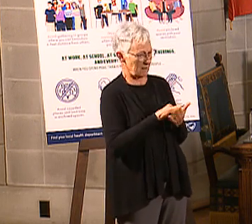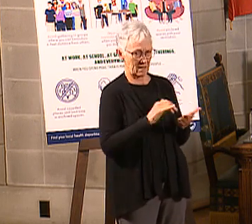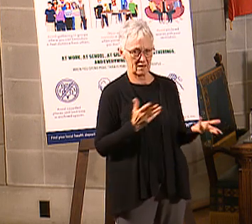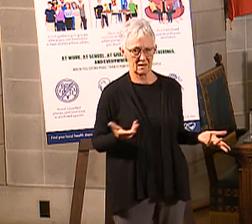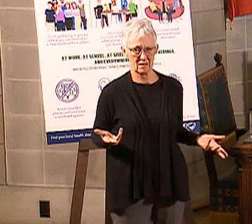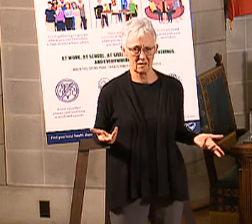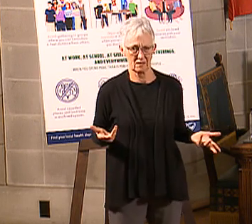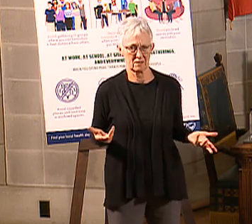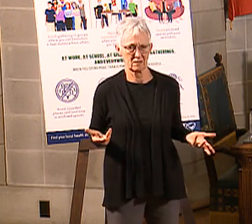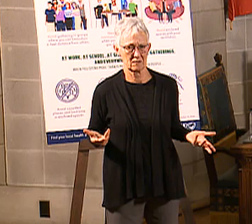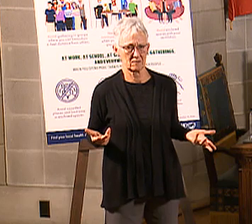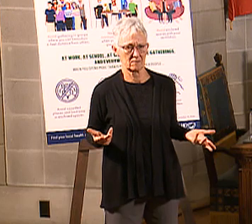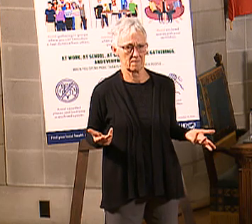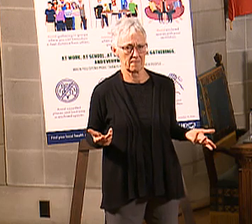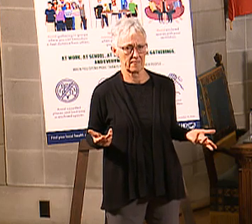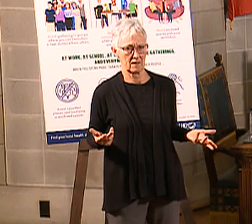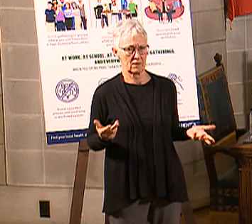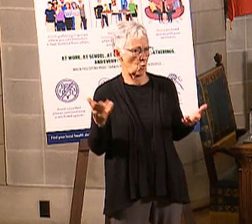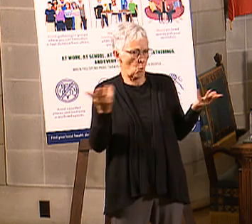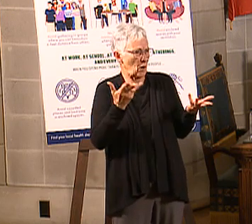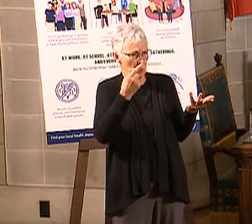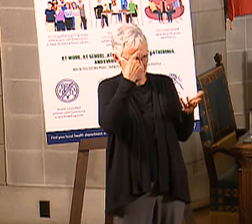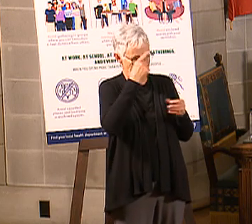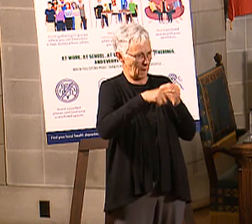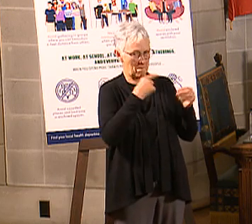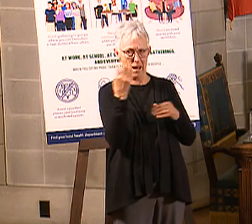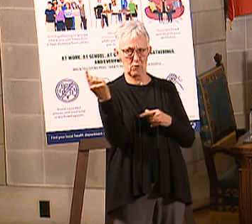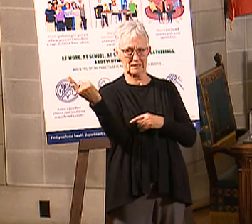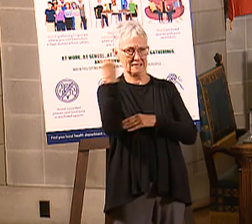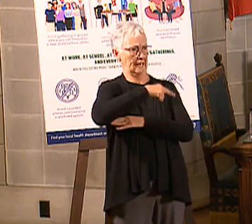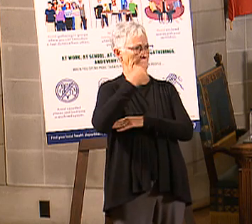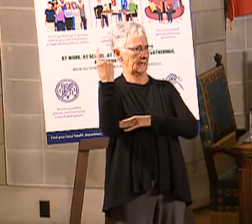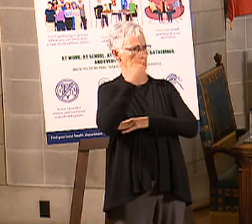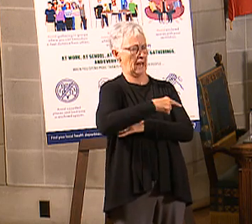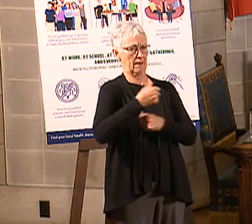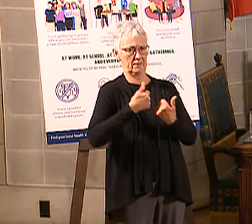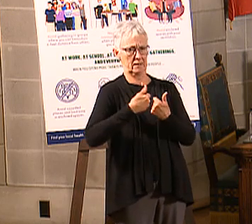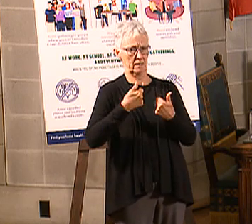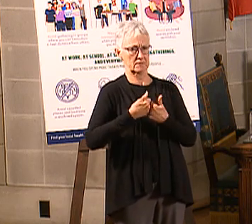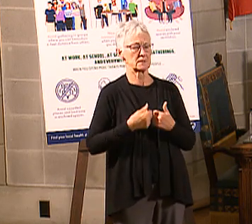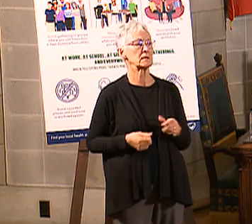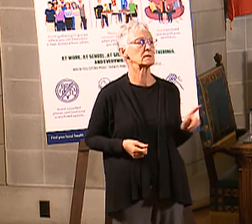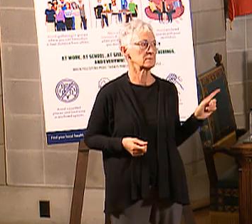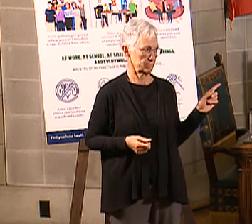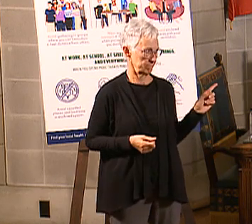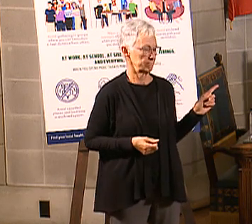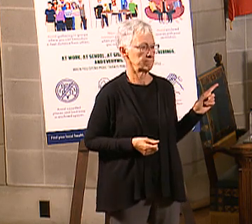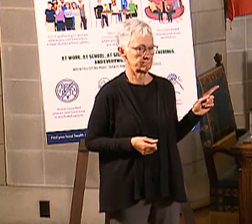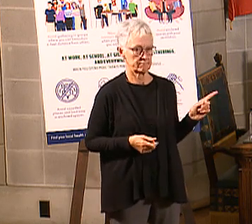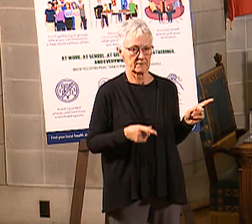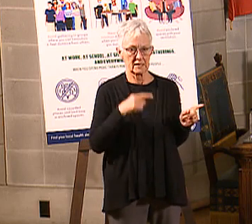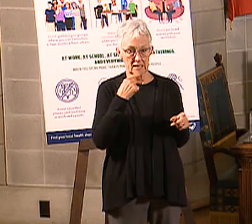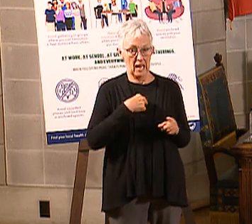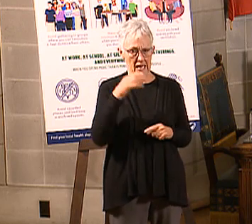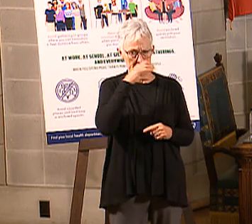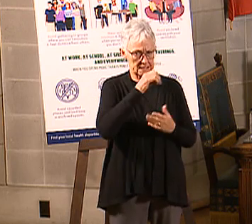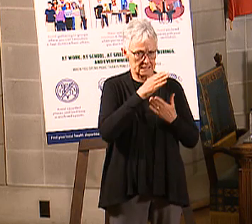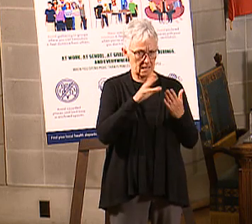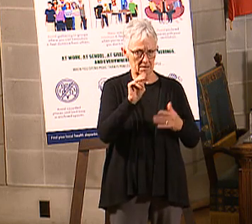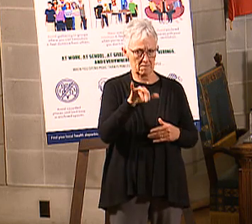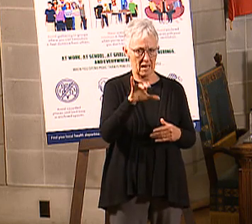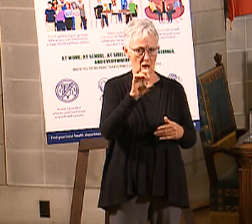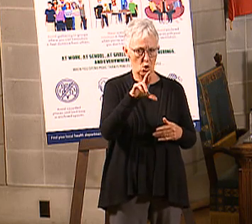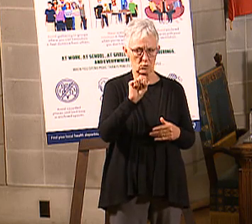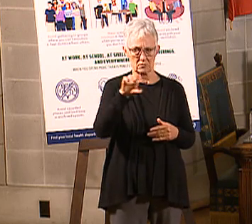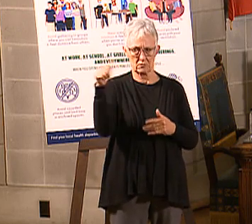you think about all daytime games, I guess? So, the question was, apparently, some of the mayors in other cities have asked the Big Ten